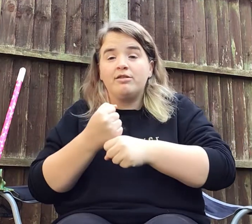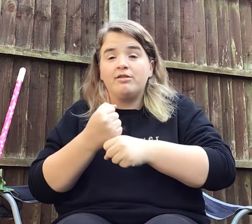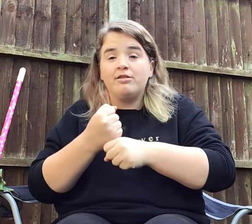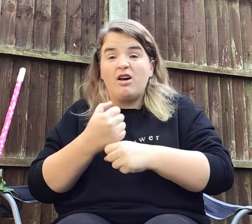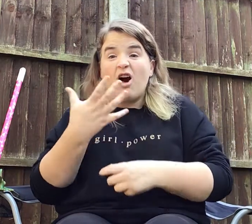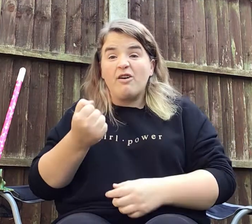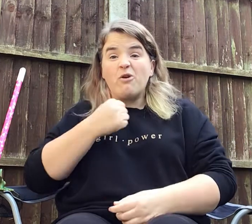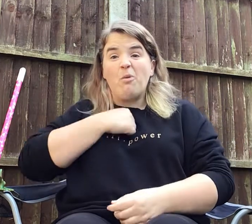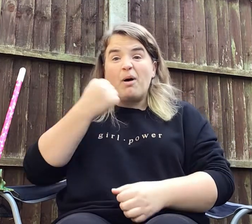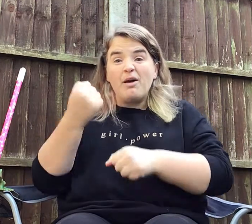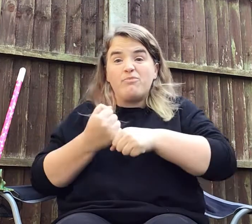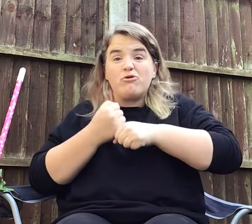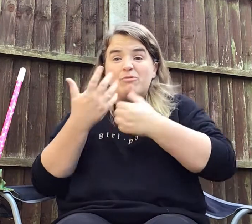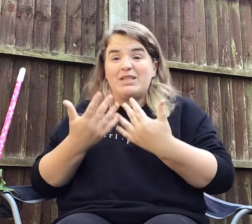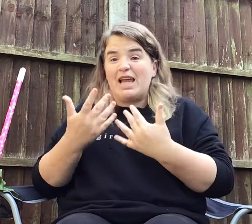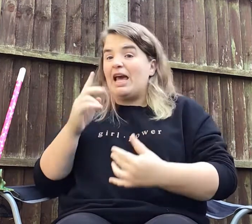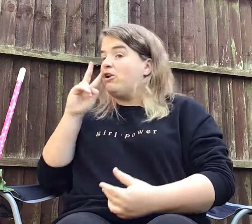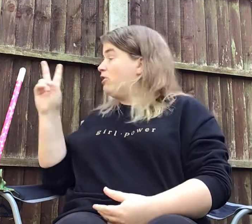I've got my broom today. Look.